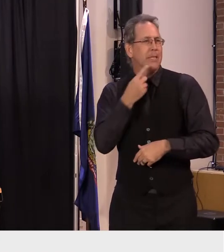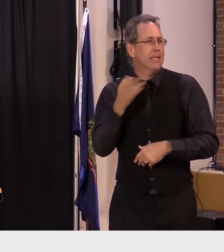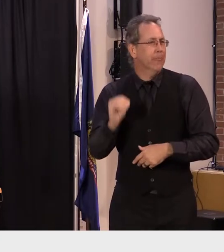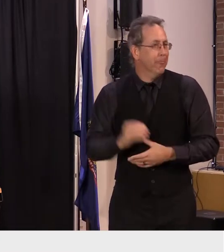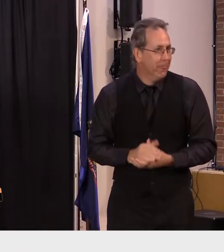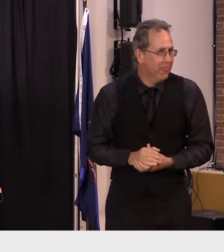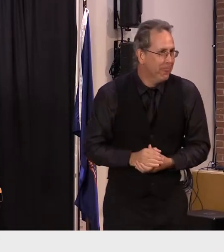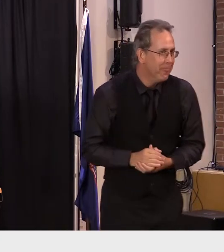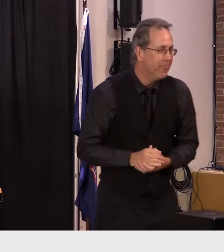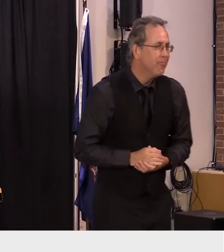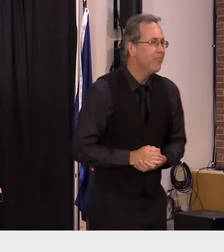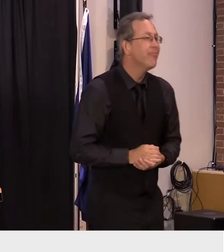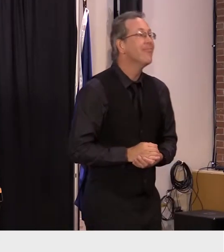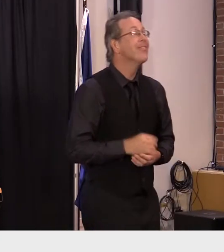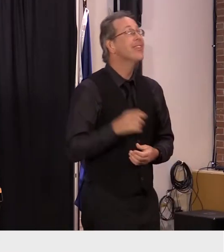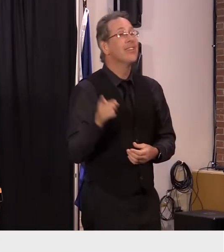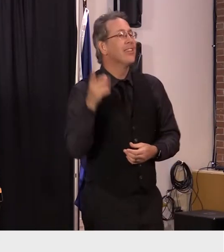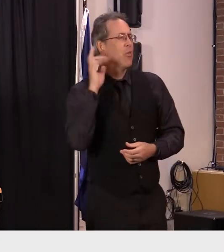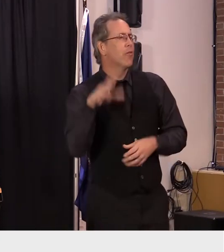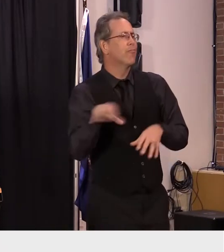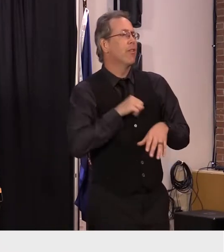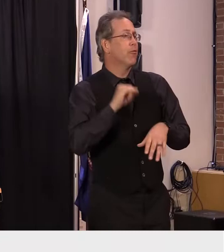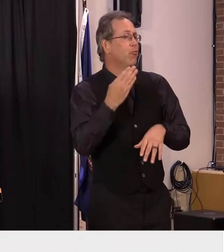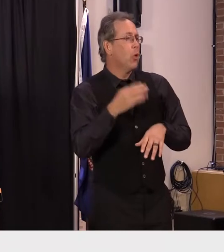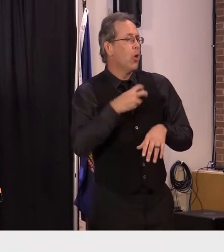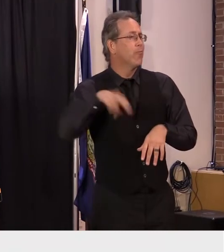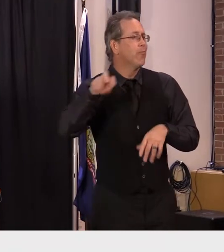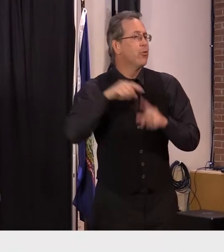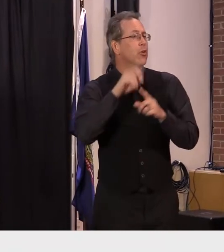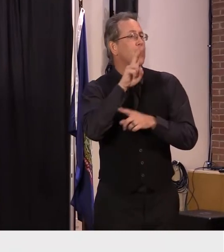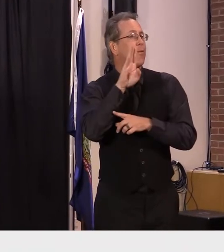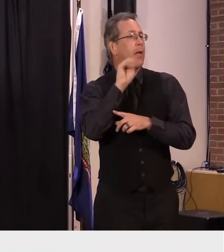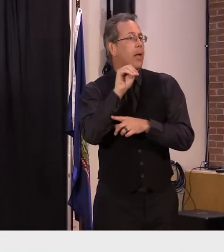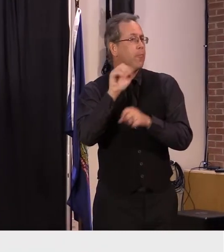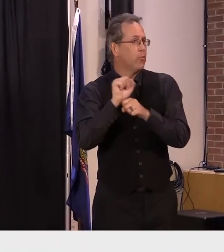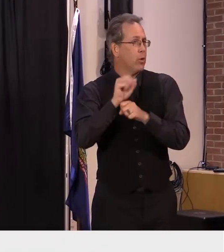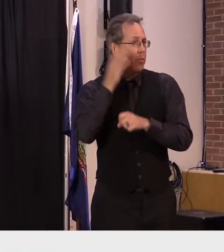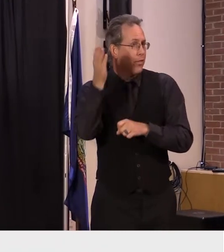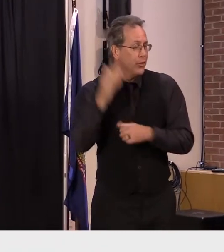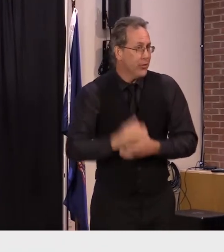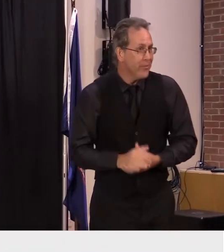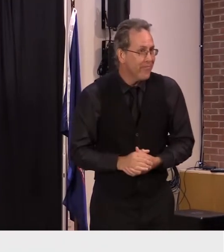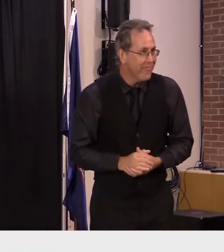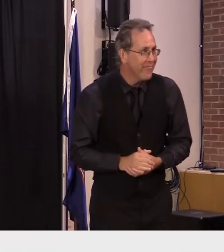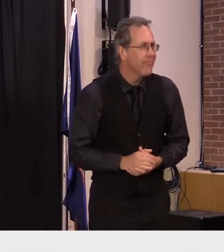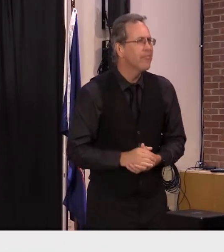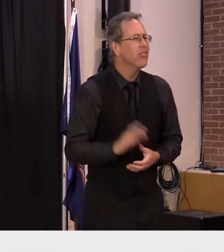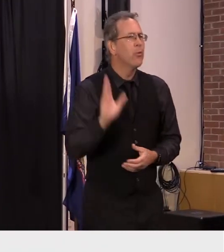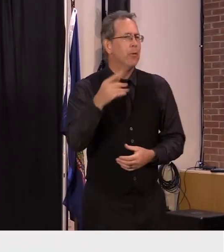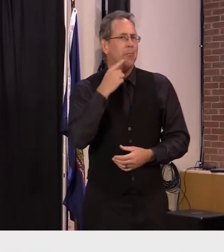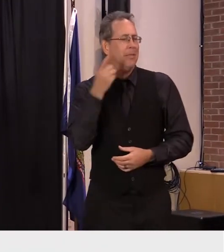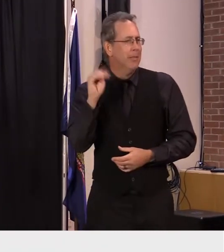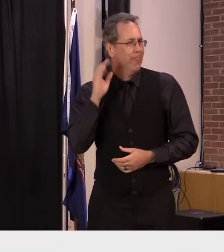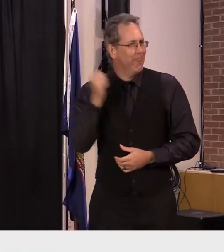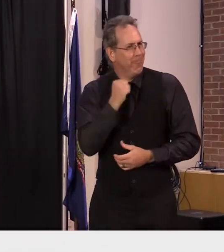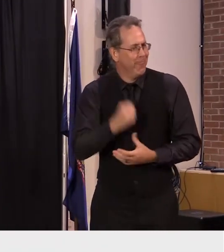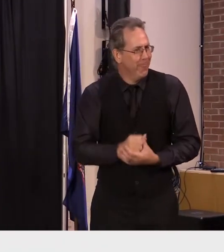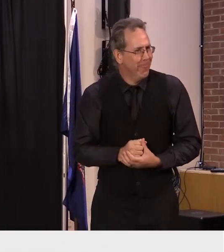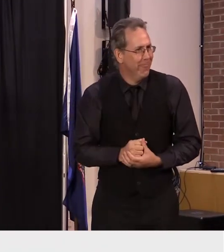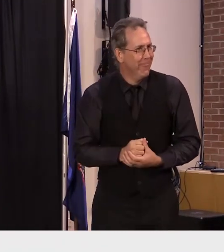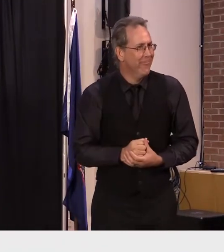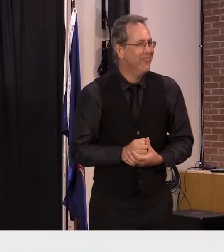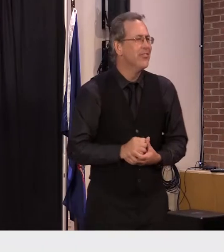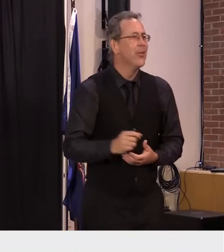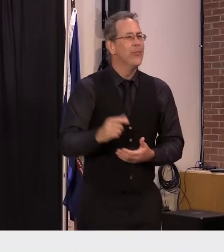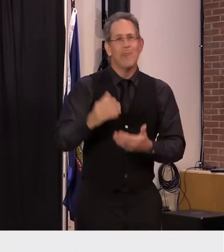we announced he's moving on to take a position at uvm and he'll be greatly missed mike i want to